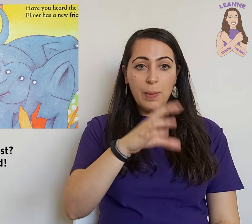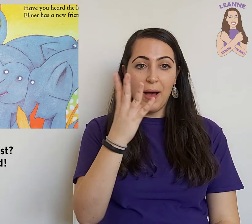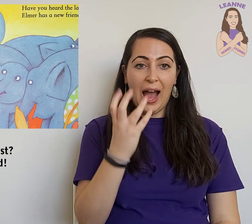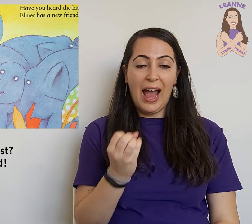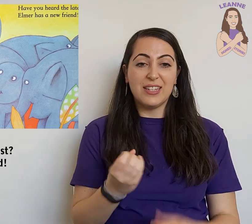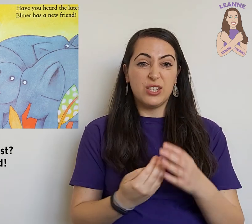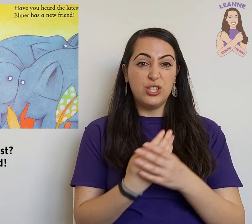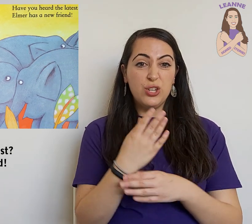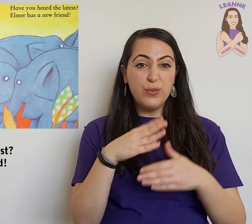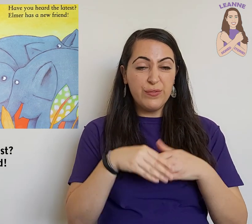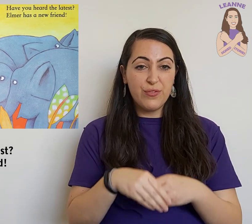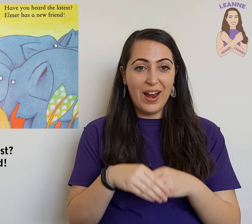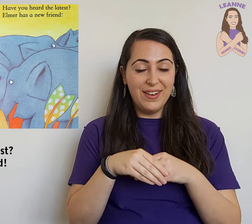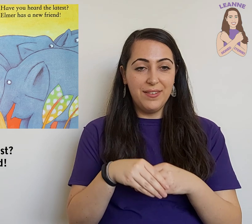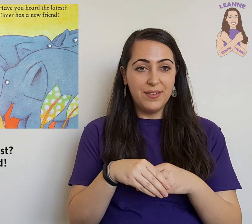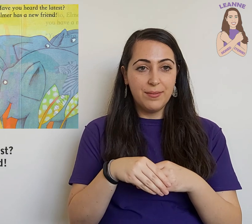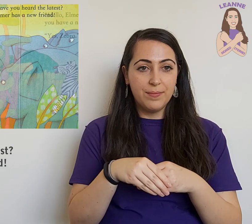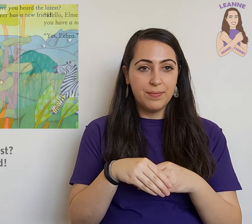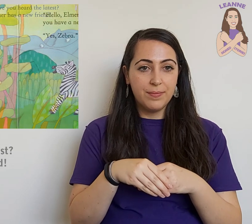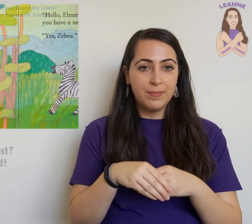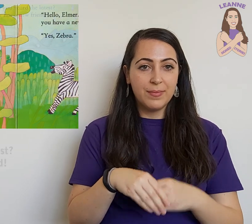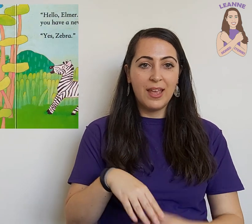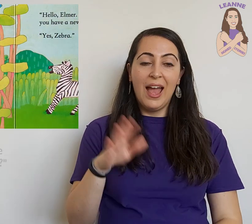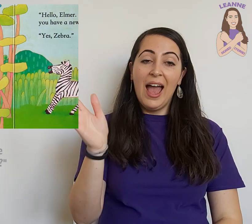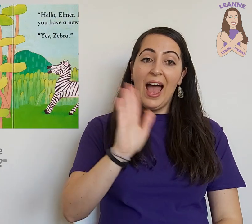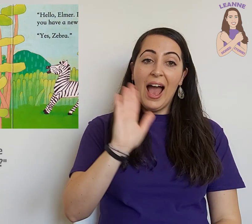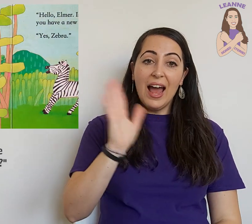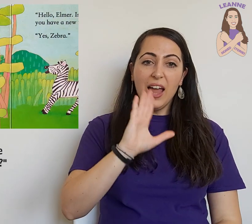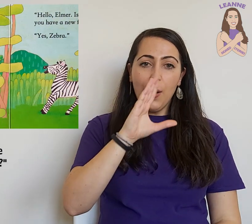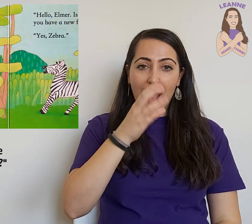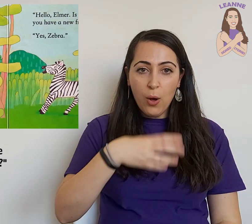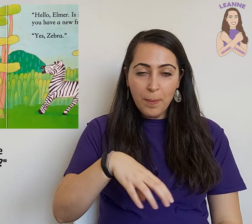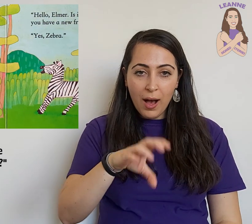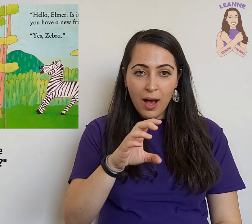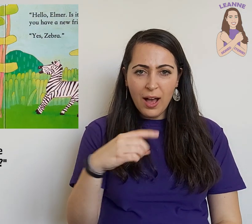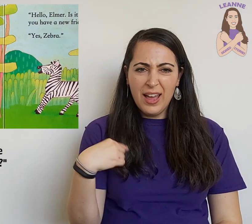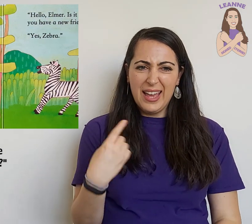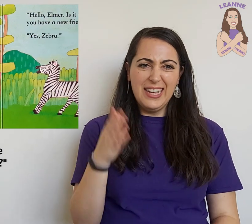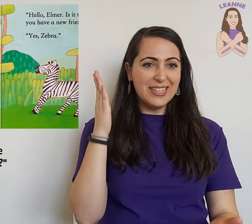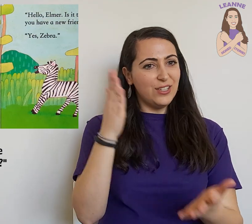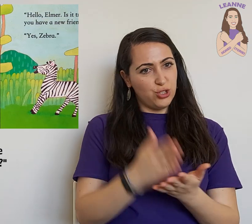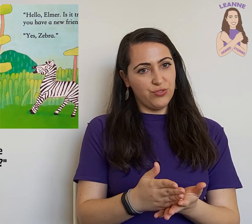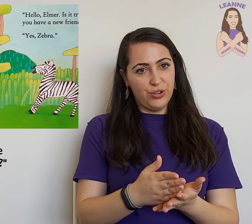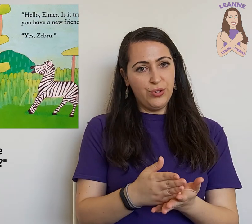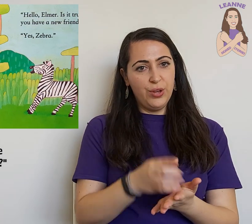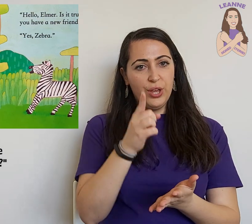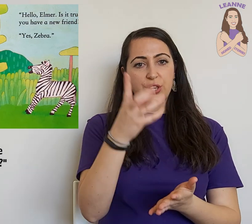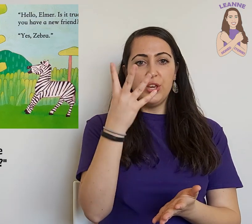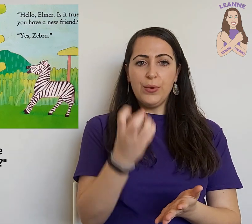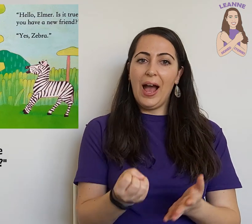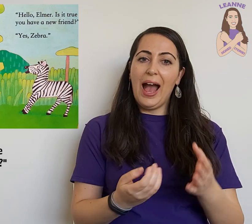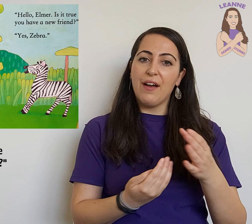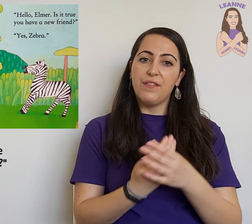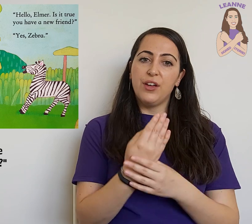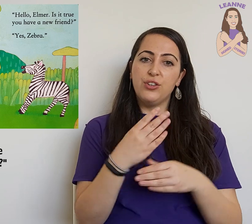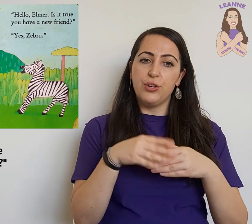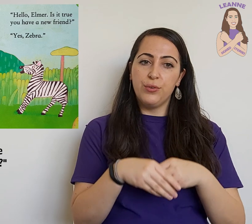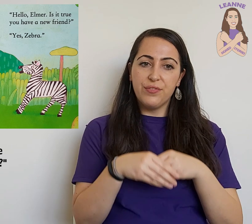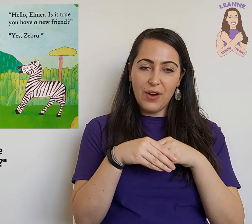has a new friend. Hello, Elmer. Is it true you have a new friend?